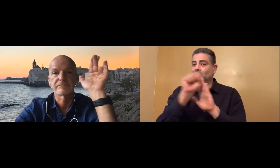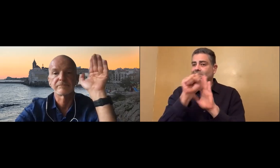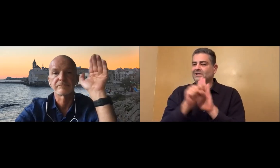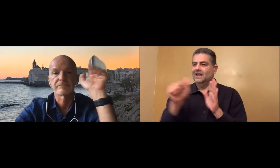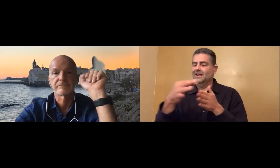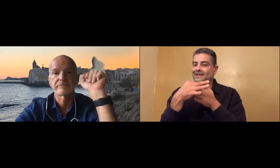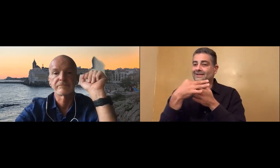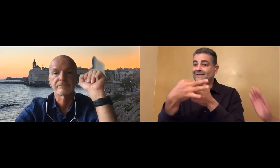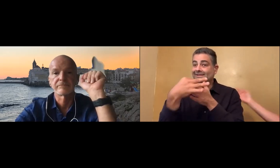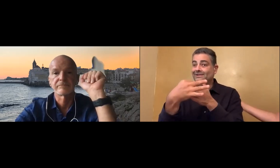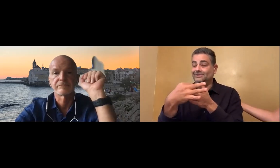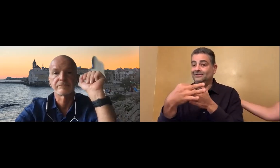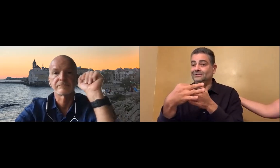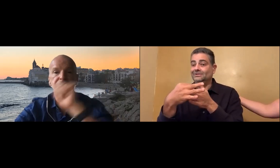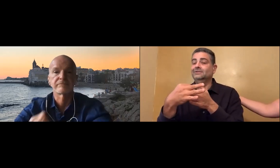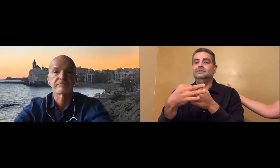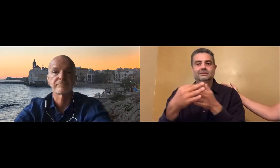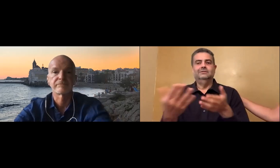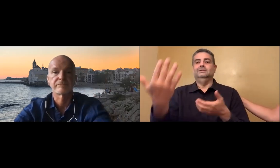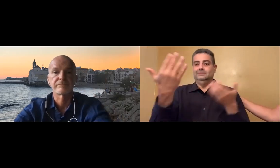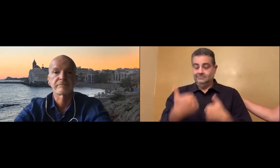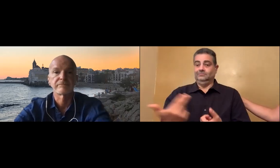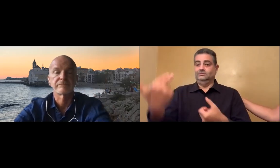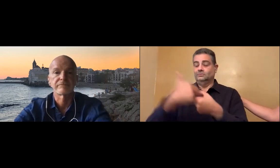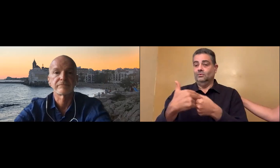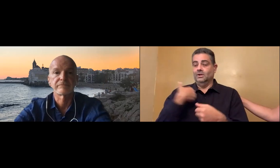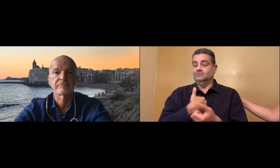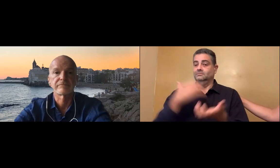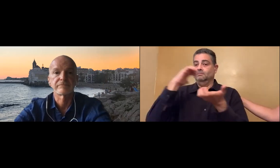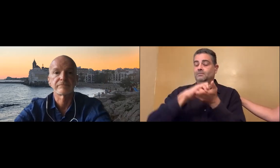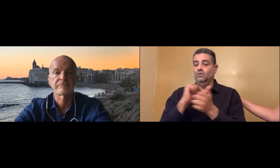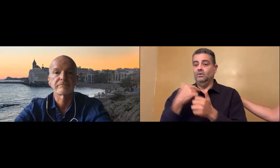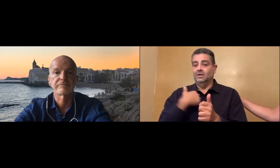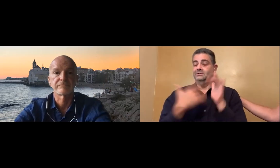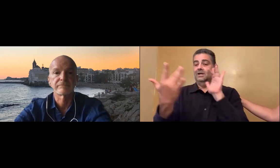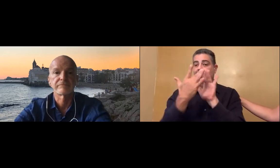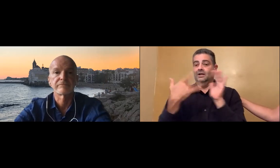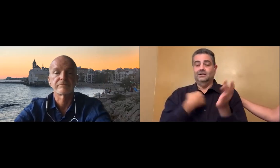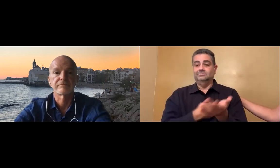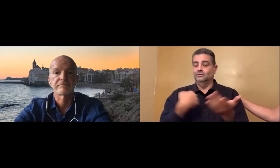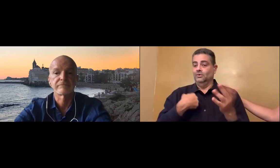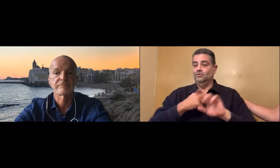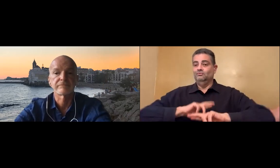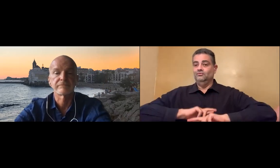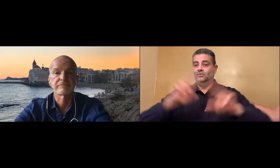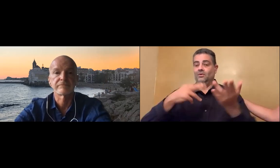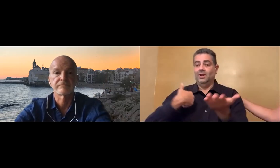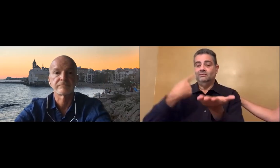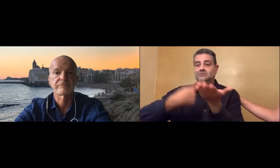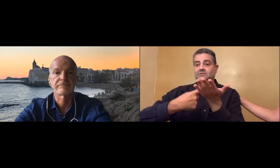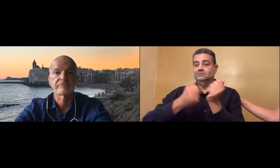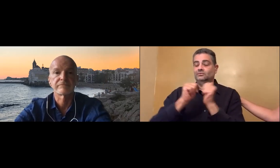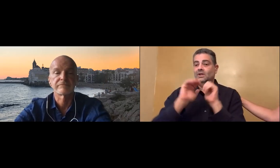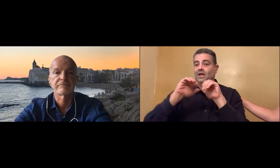If you're interested in making your state a leader in this process, please join us. Partner with us.